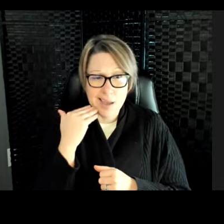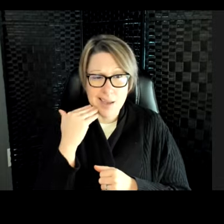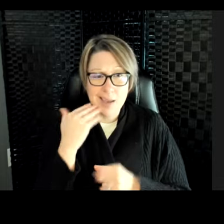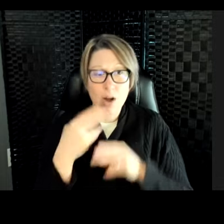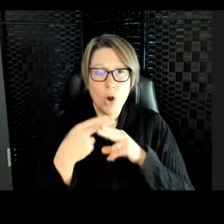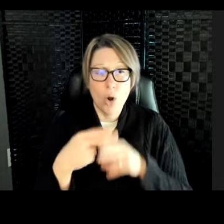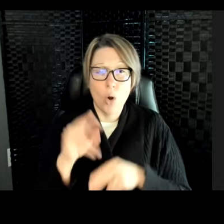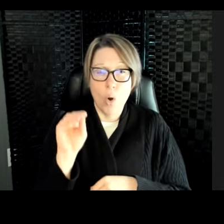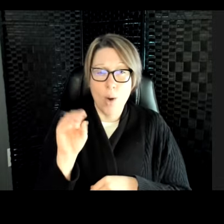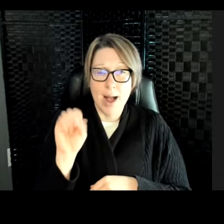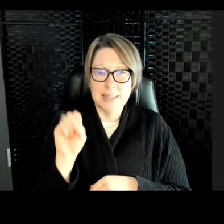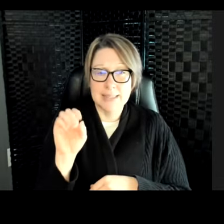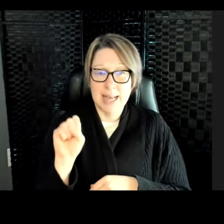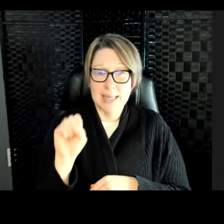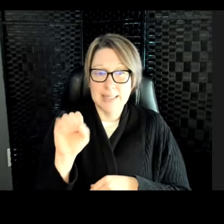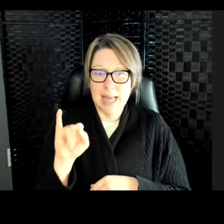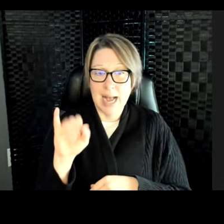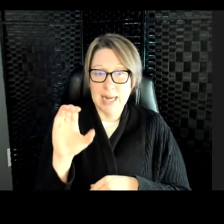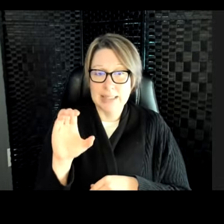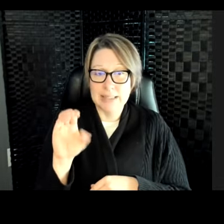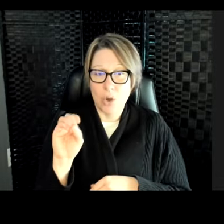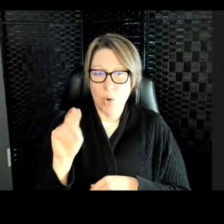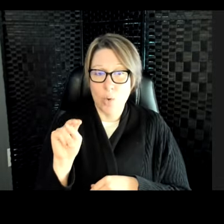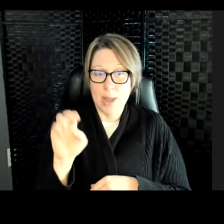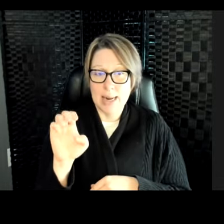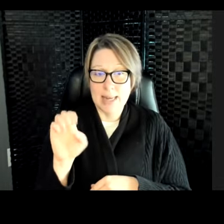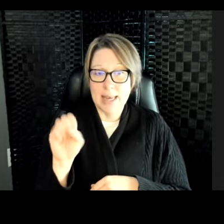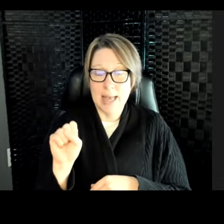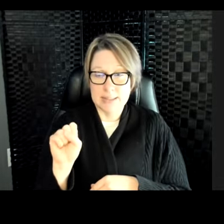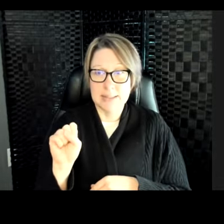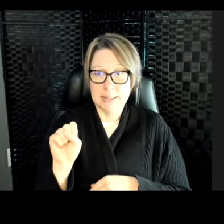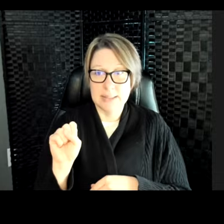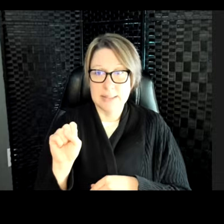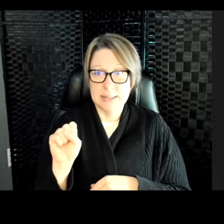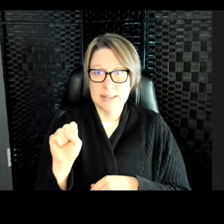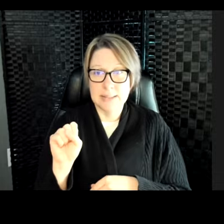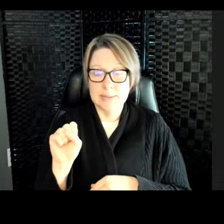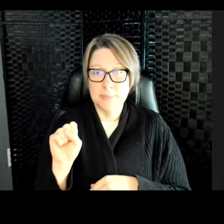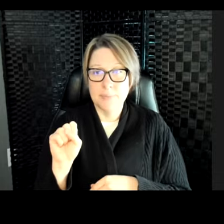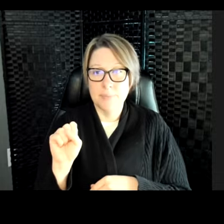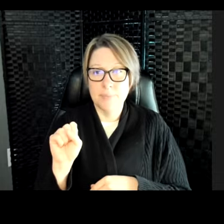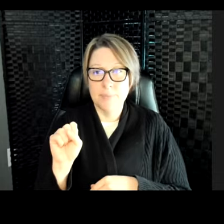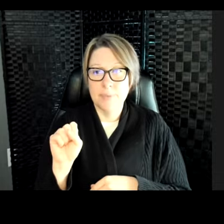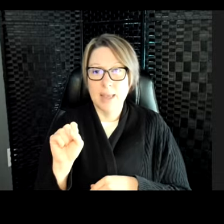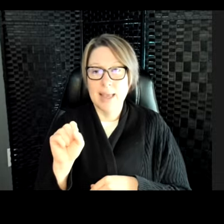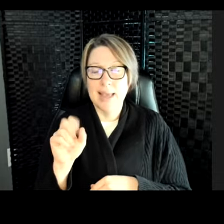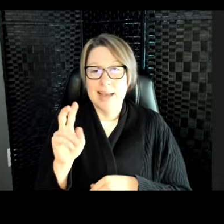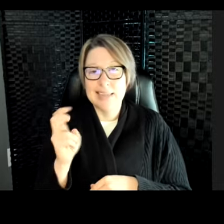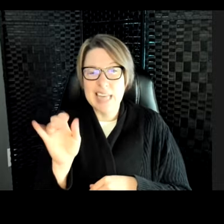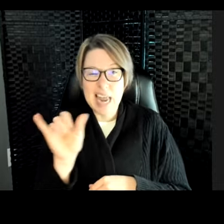-S-I-C-O-N-E-S. They are like horns, but